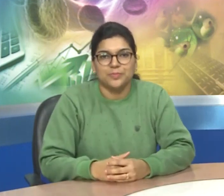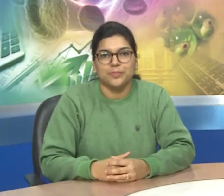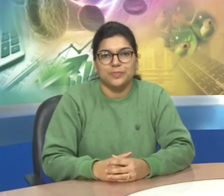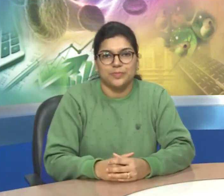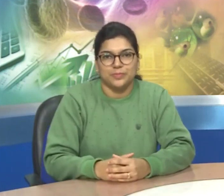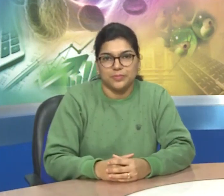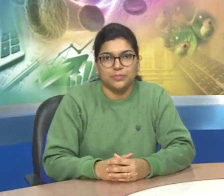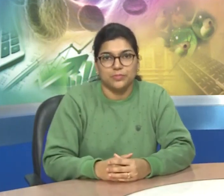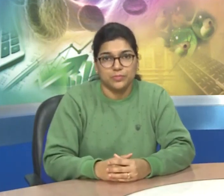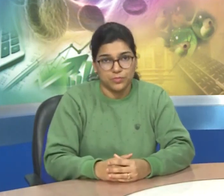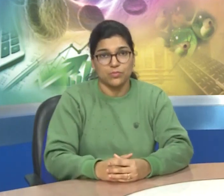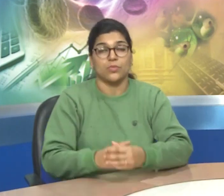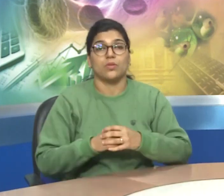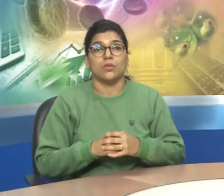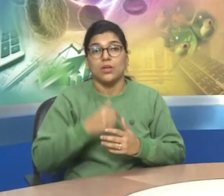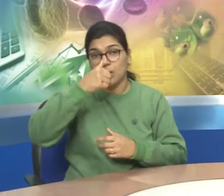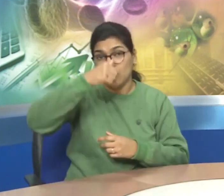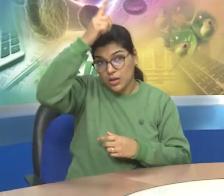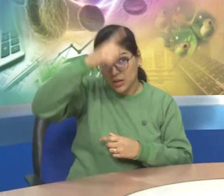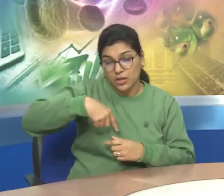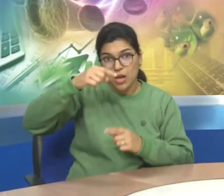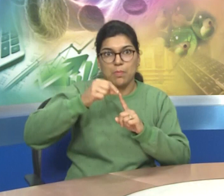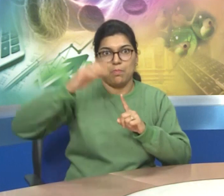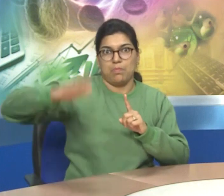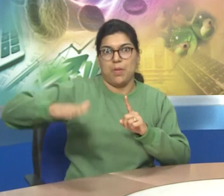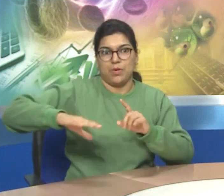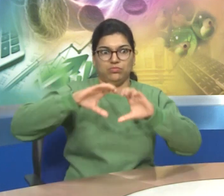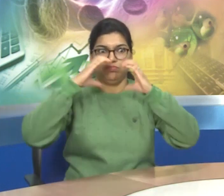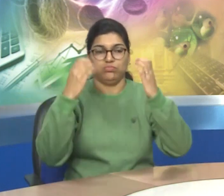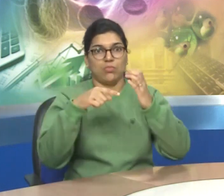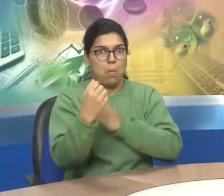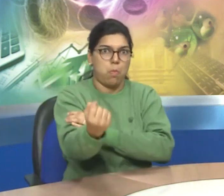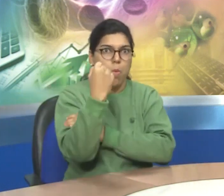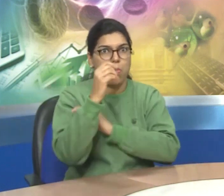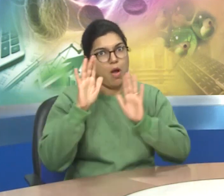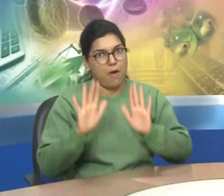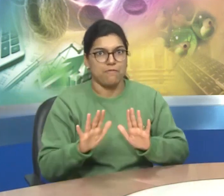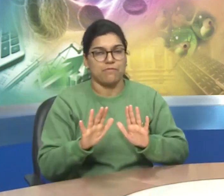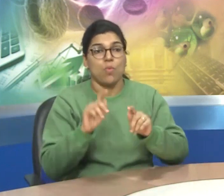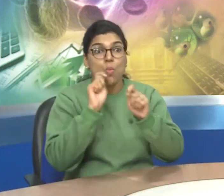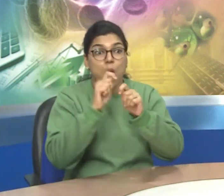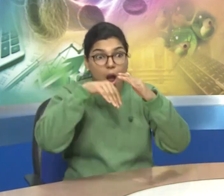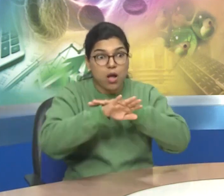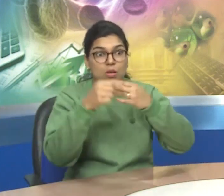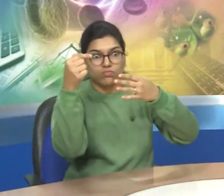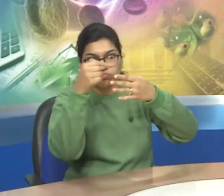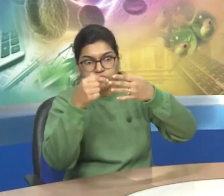the functions and powers of